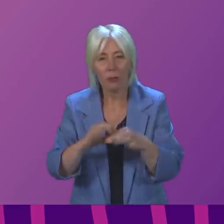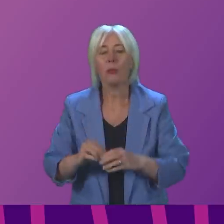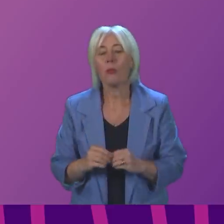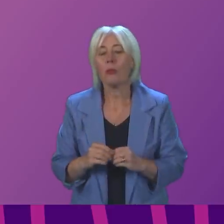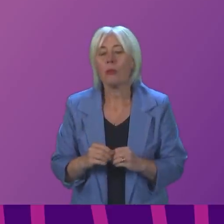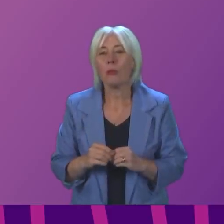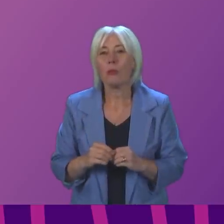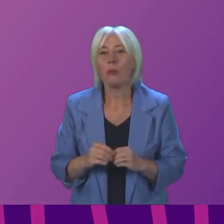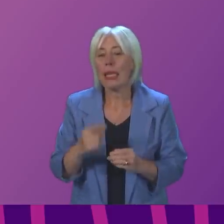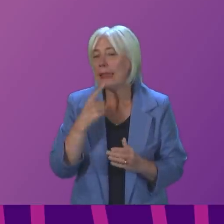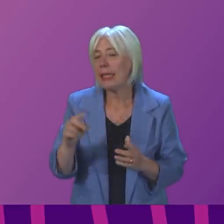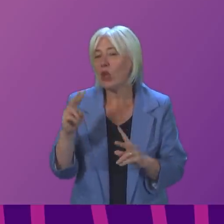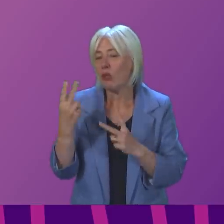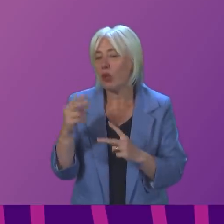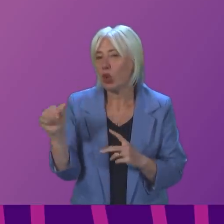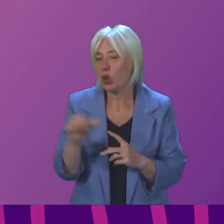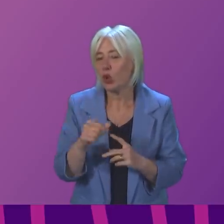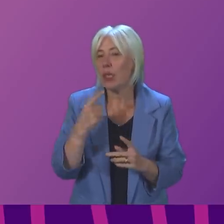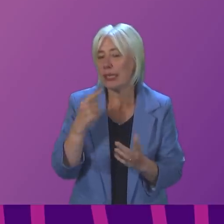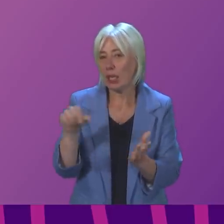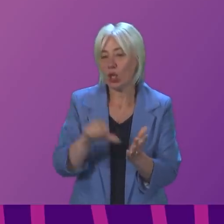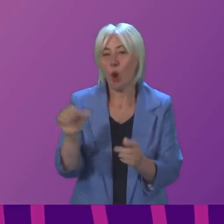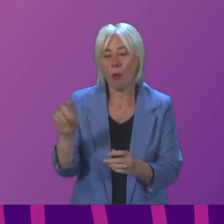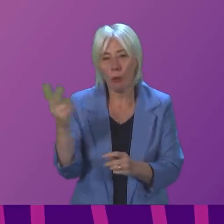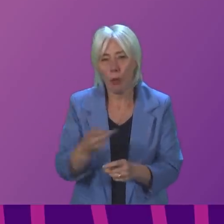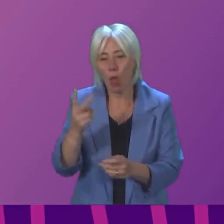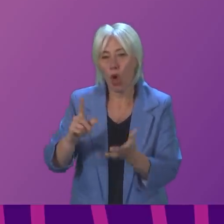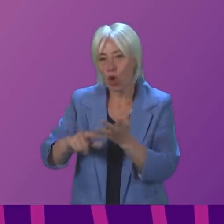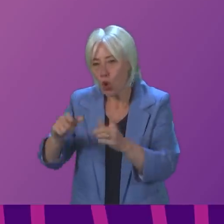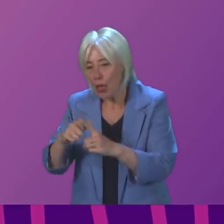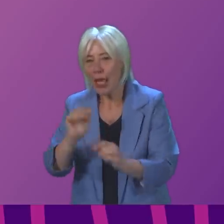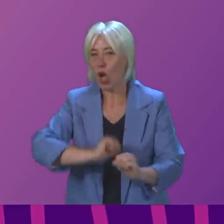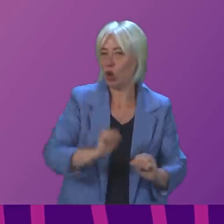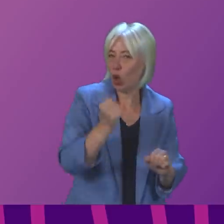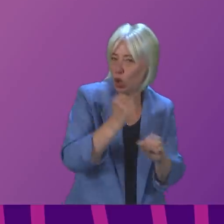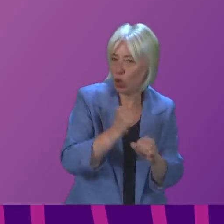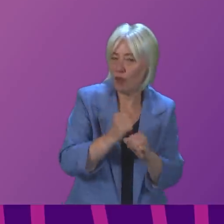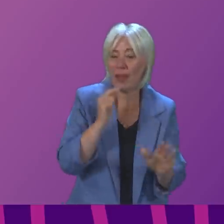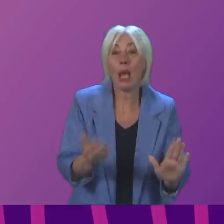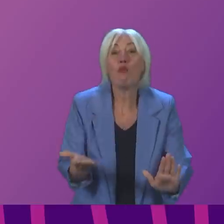on that note, it says that both the UK and Scottish governments previously agreed